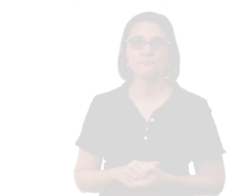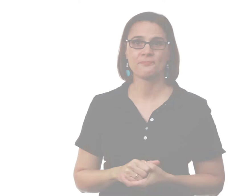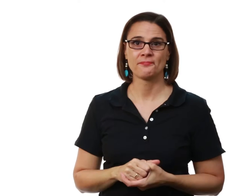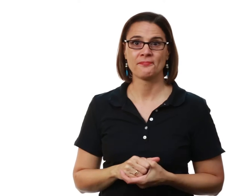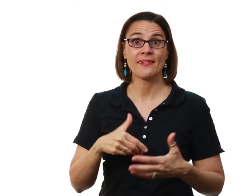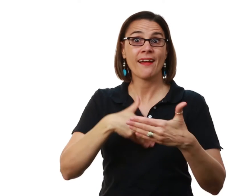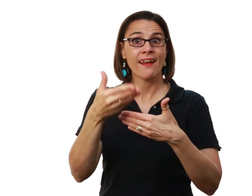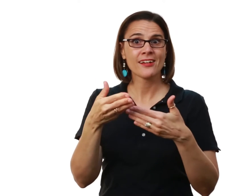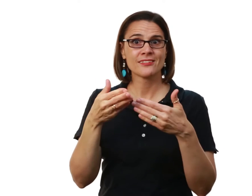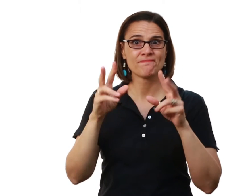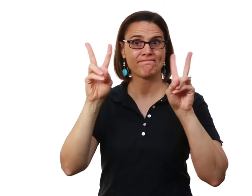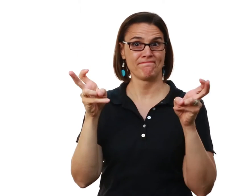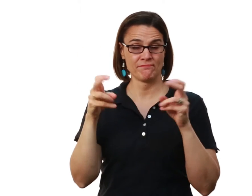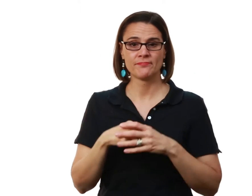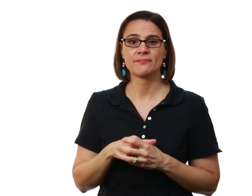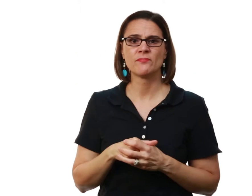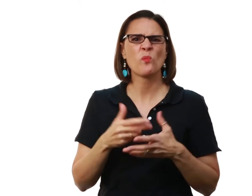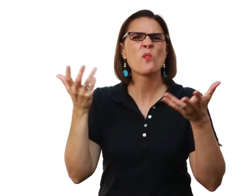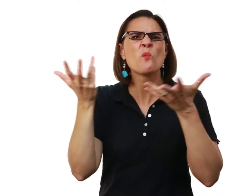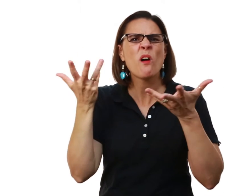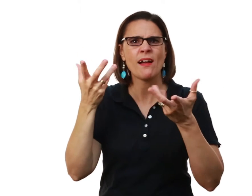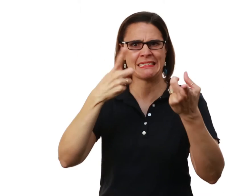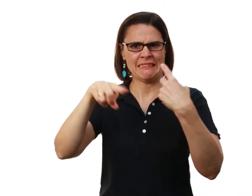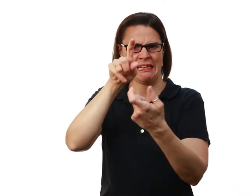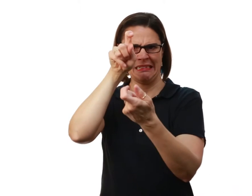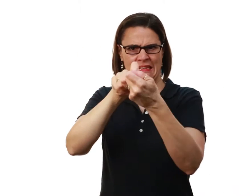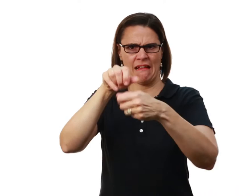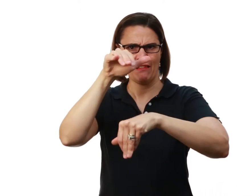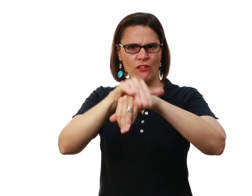The next topic What is Signed Exact English?